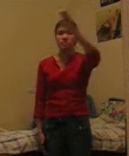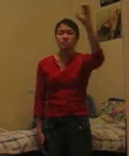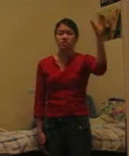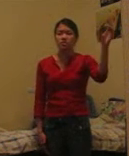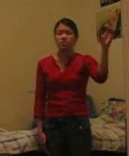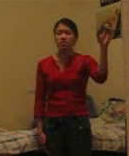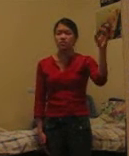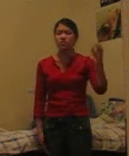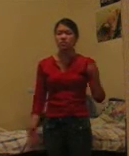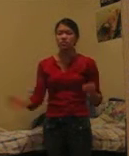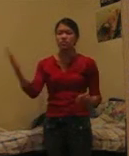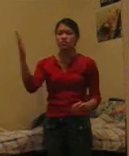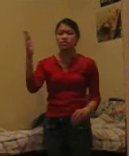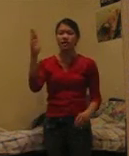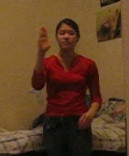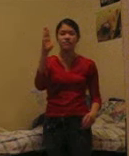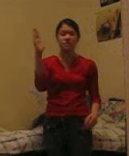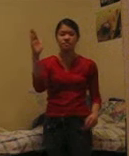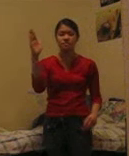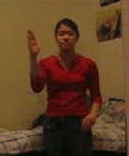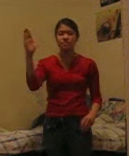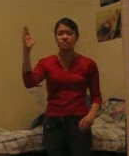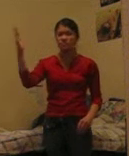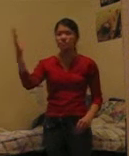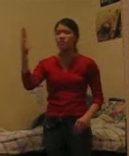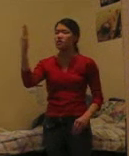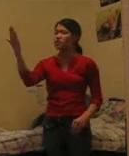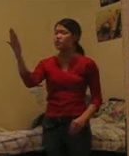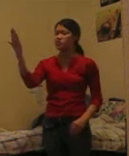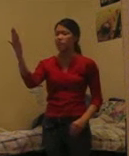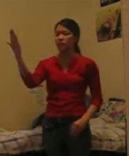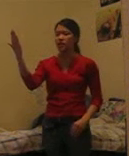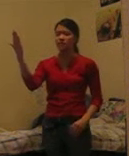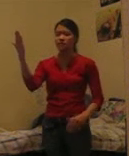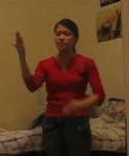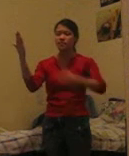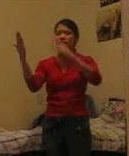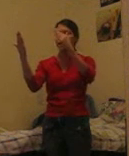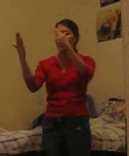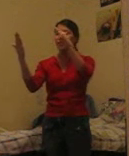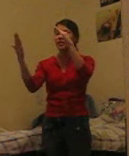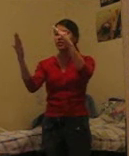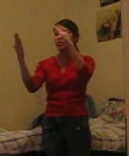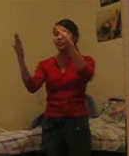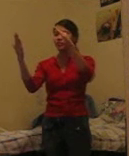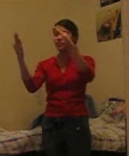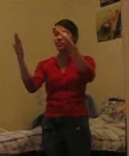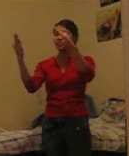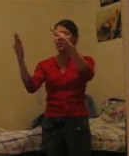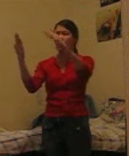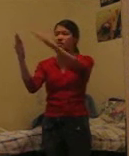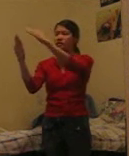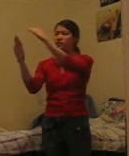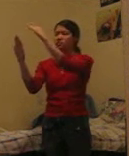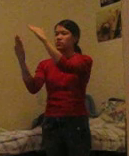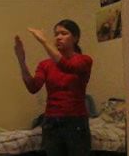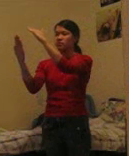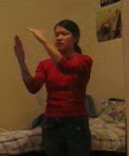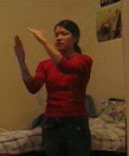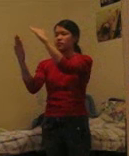Christmas list. So you're going to have a list. Here's your paper, and now your other flat palm is going to go down your